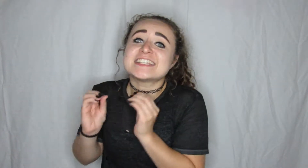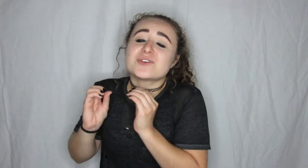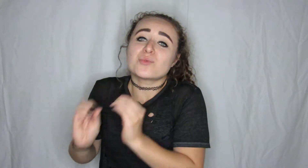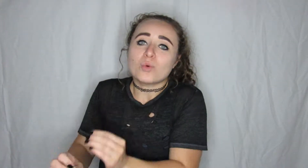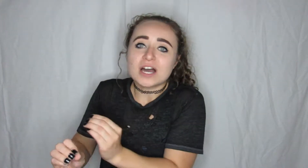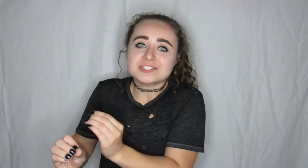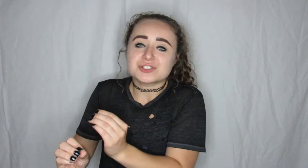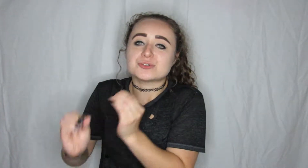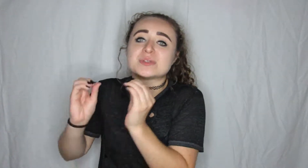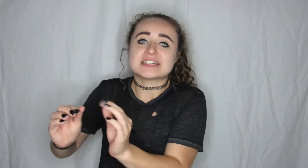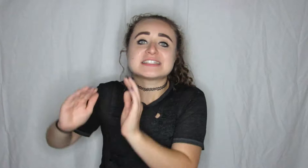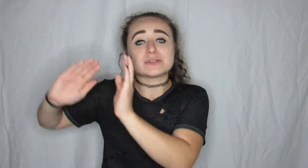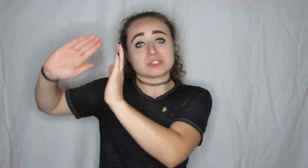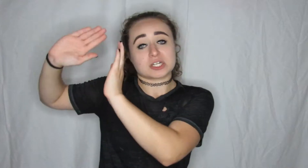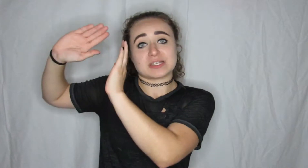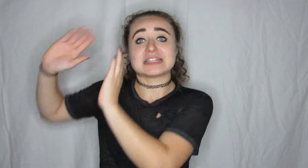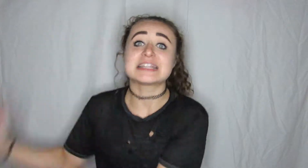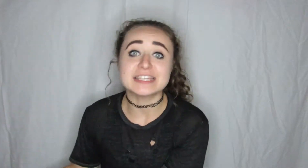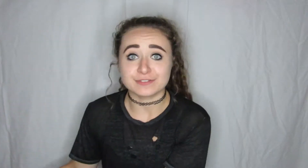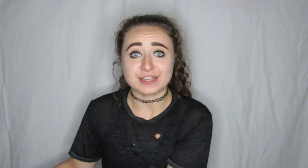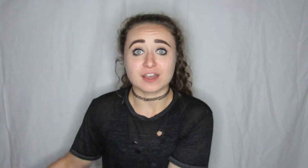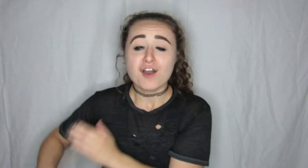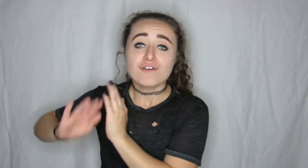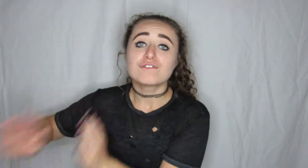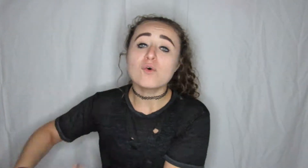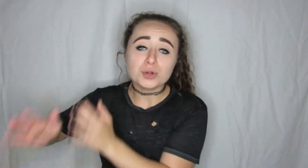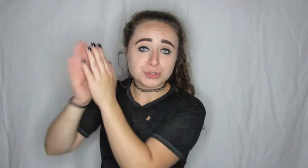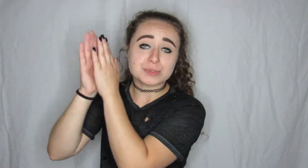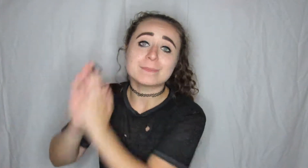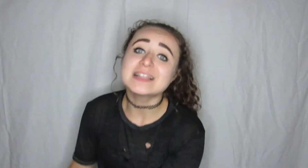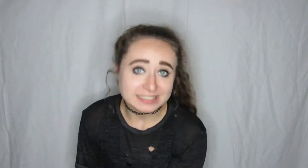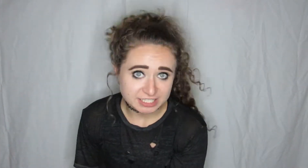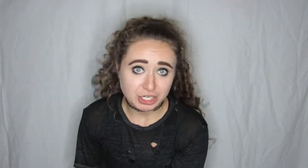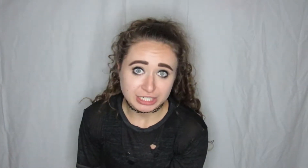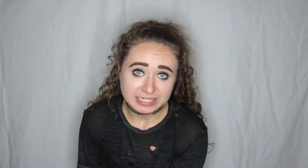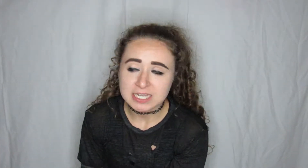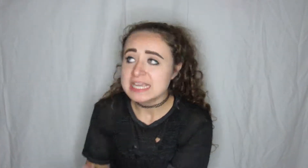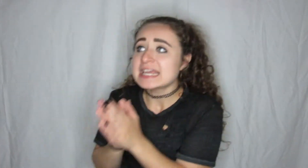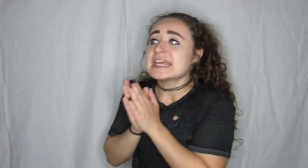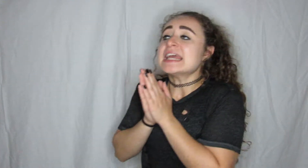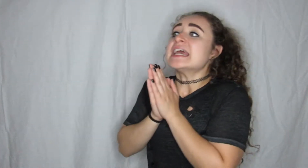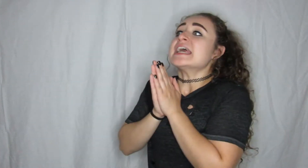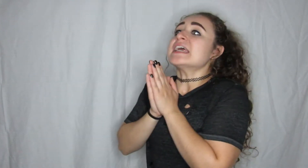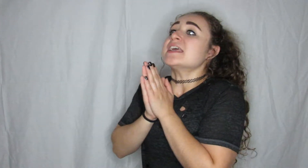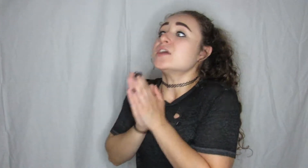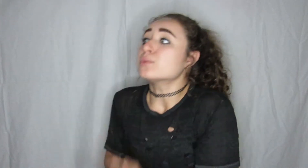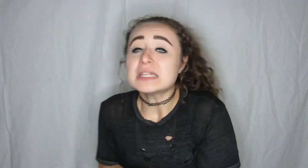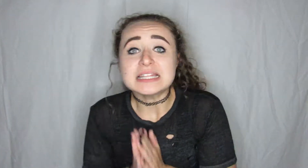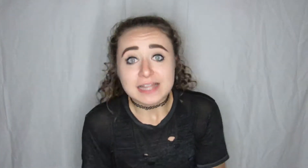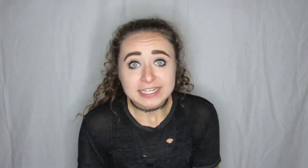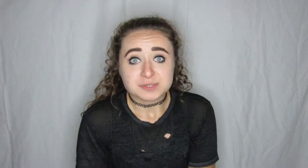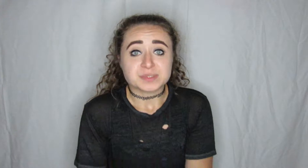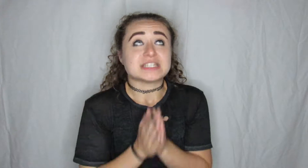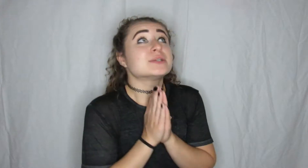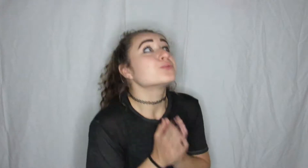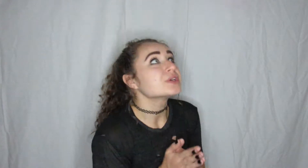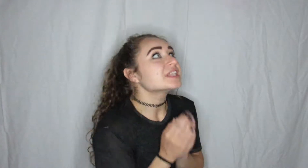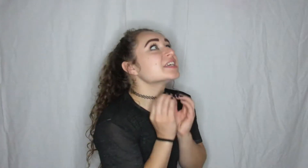didn't want to because he was gonna be leaving for the military he really liked me he really